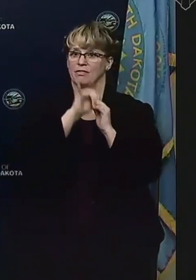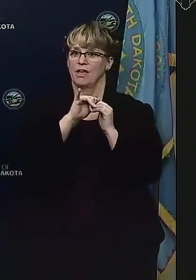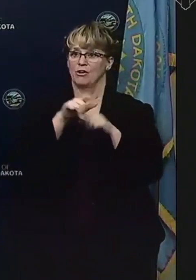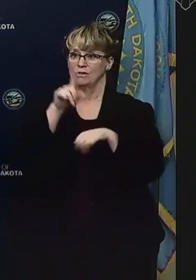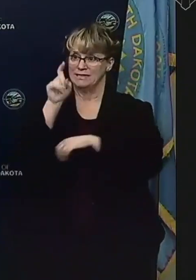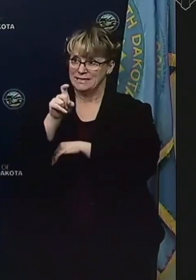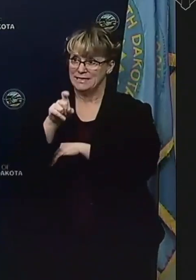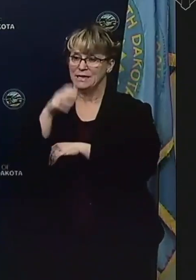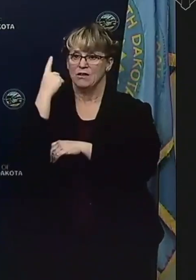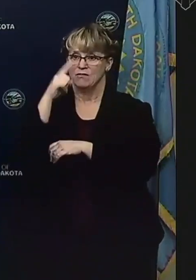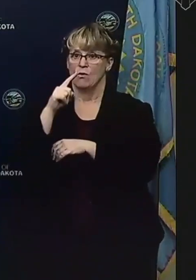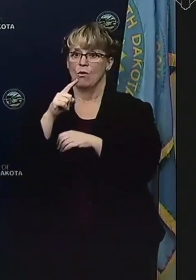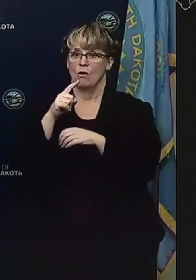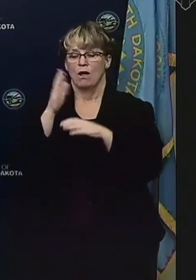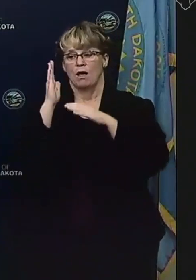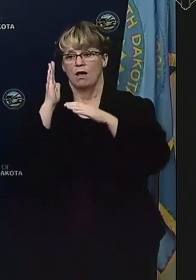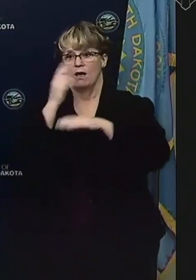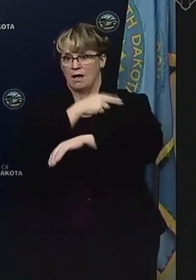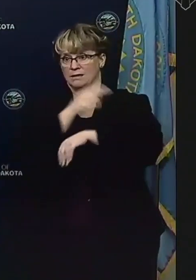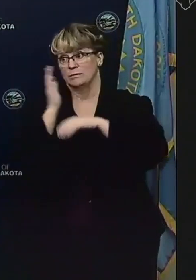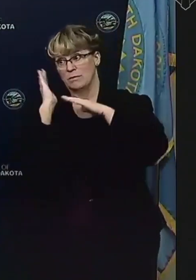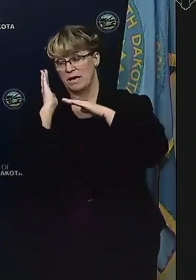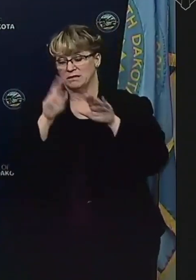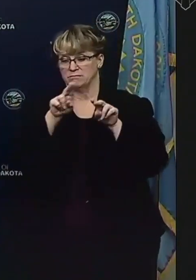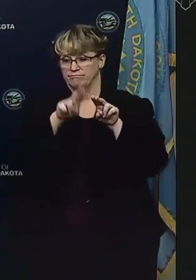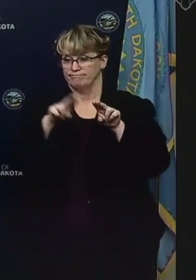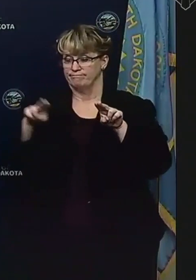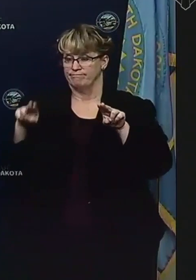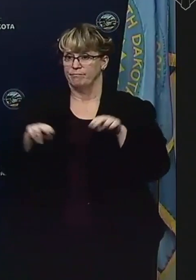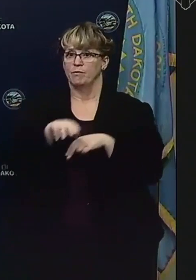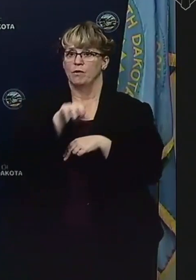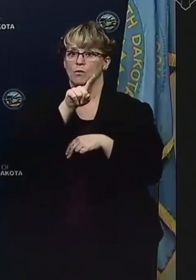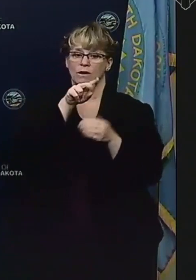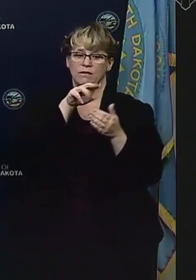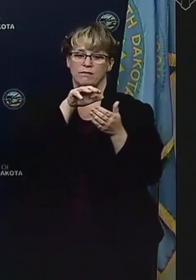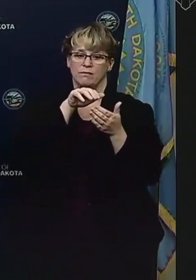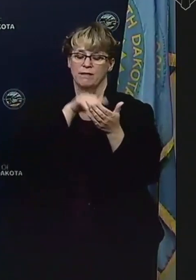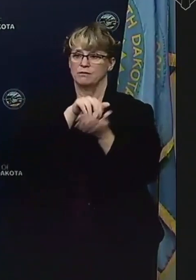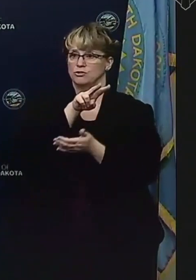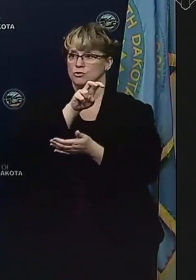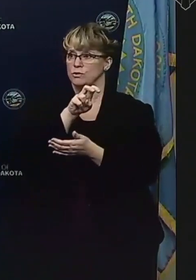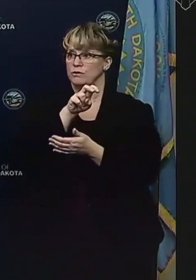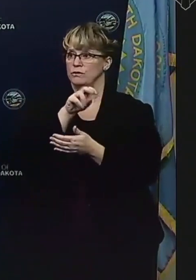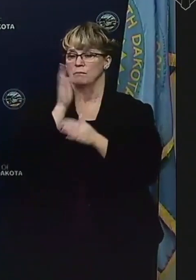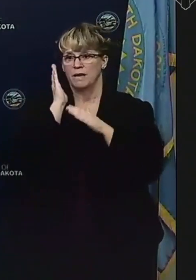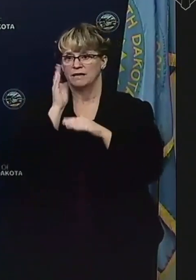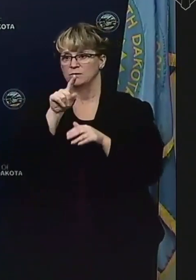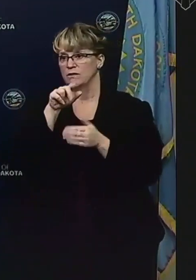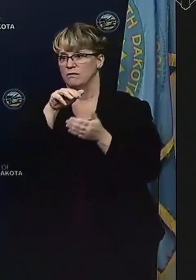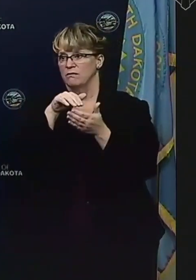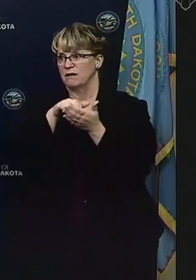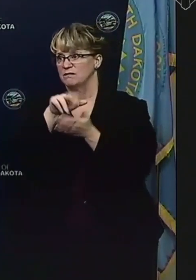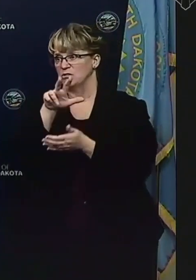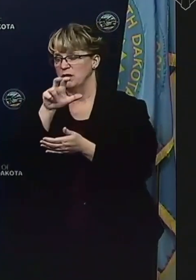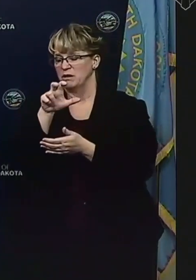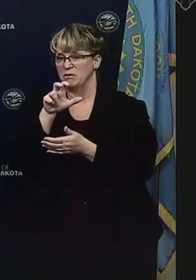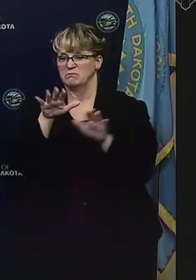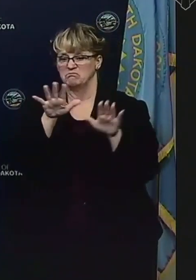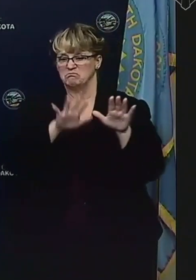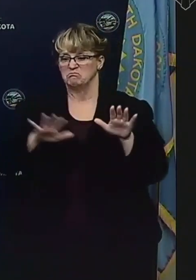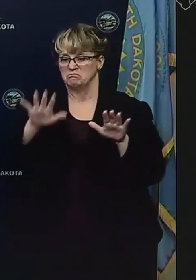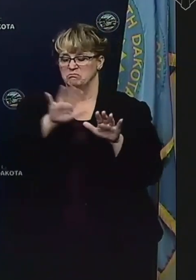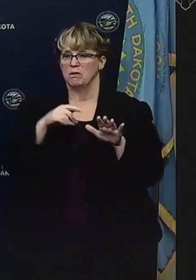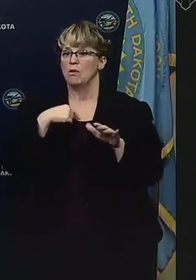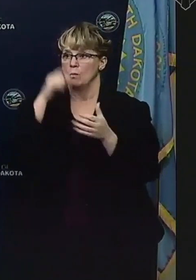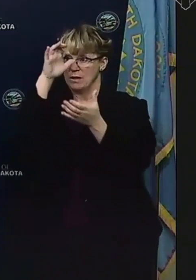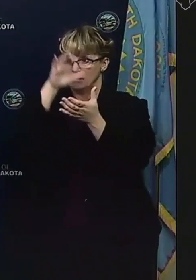peak need for hospital beds will be about 1,200 to 1,300 beds for that area. We believe that that